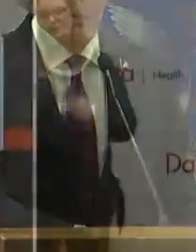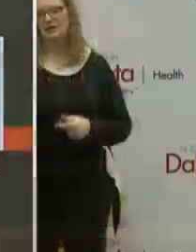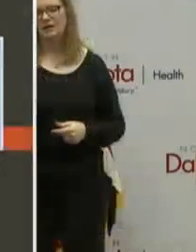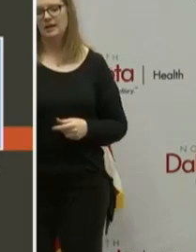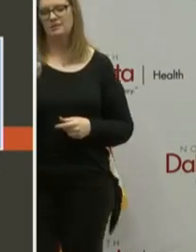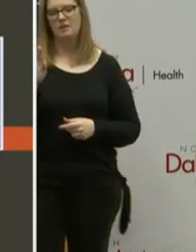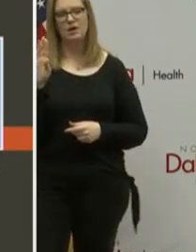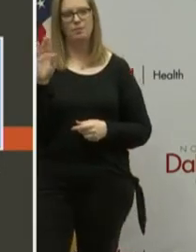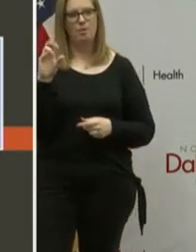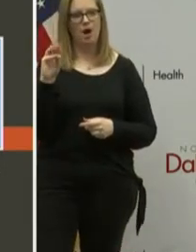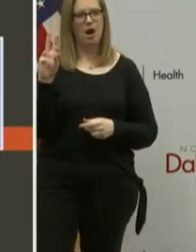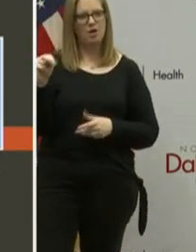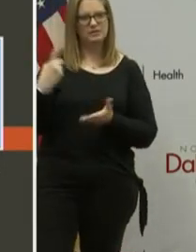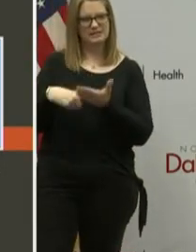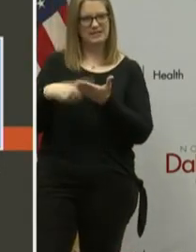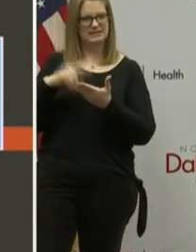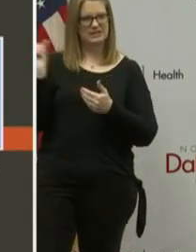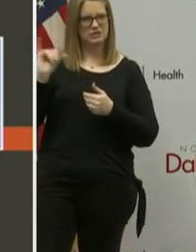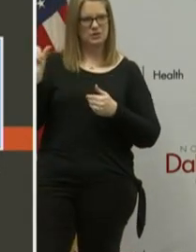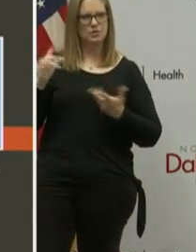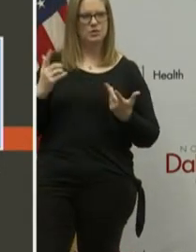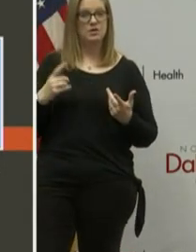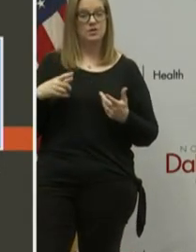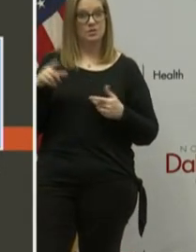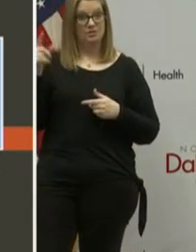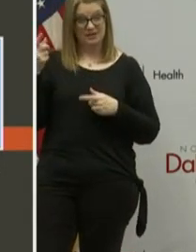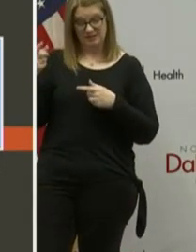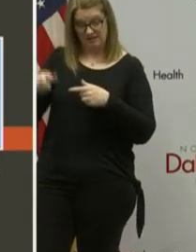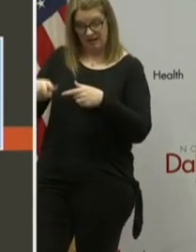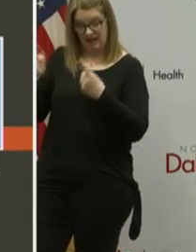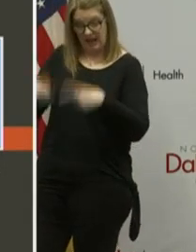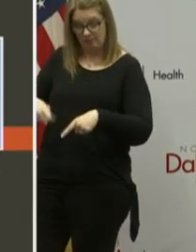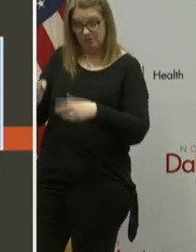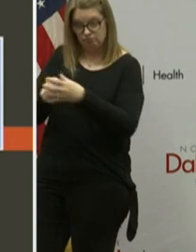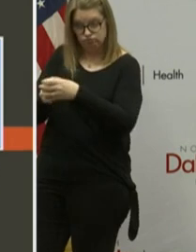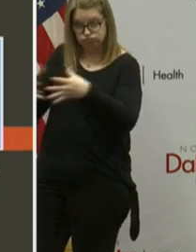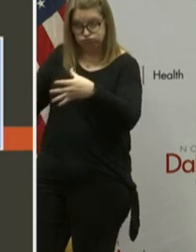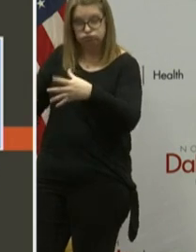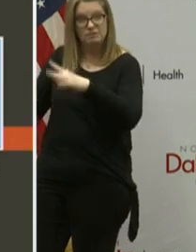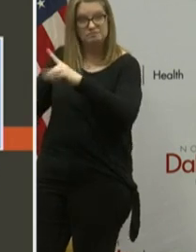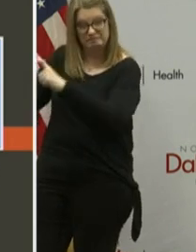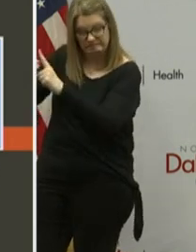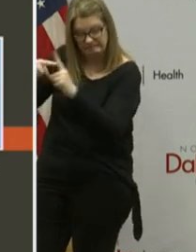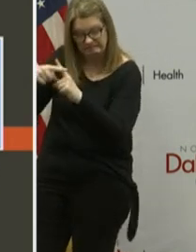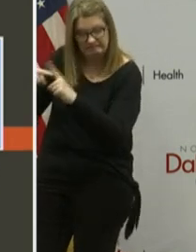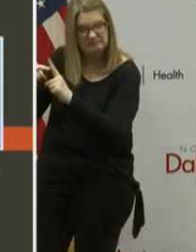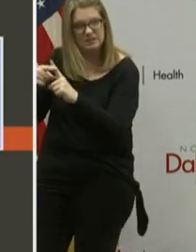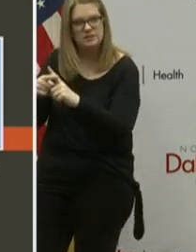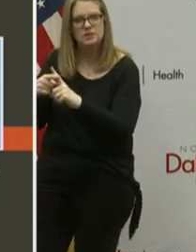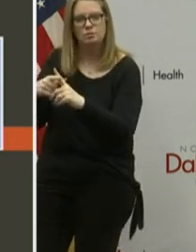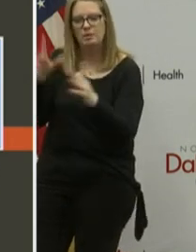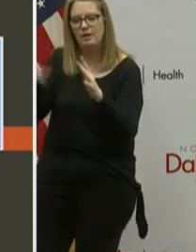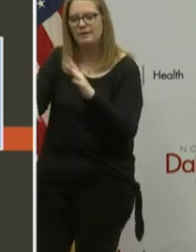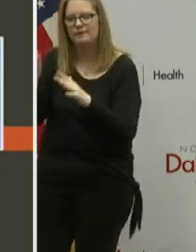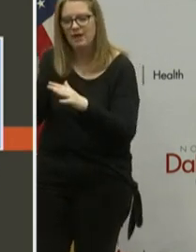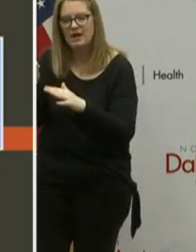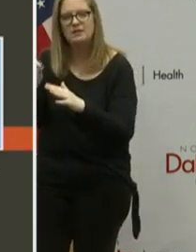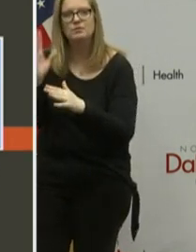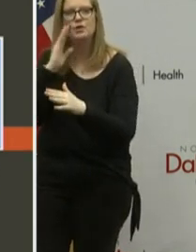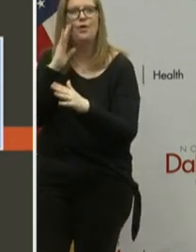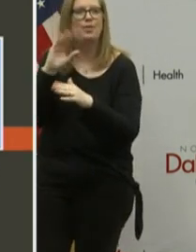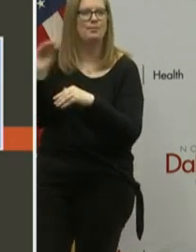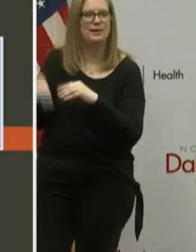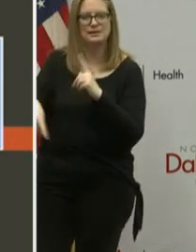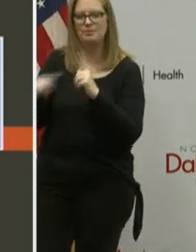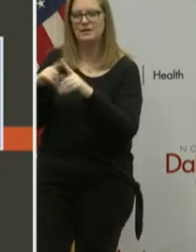but when we have outbreaks like this, we want to target them with testing like we did, which is going to drive our percent of positives up. We want to get